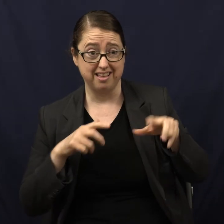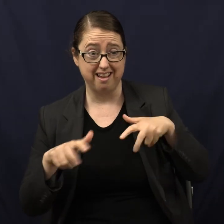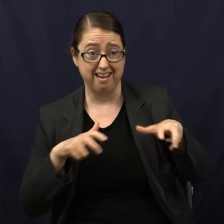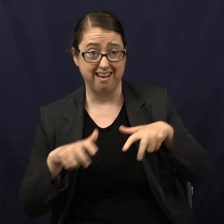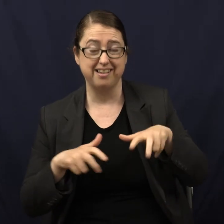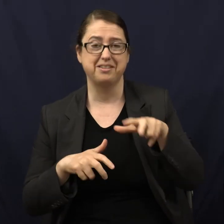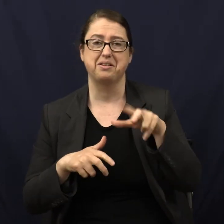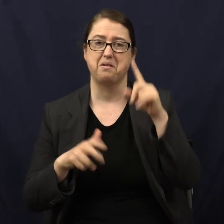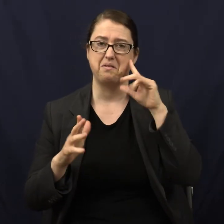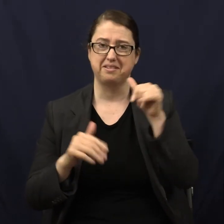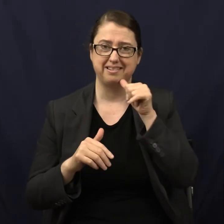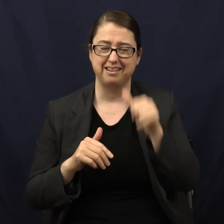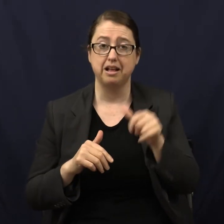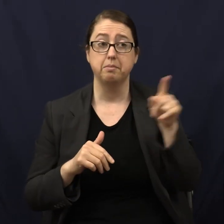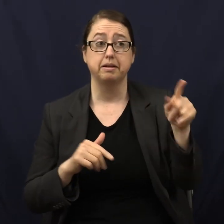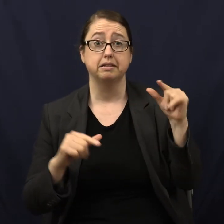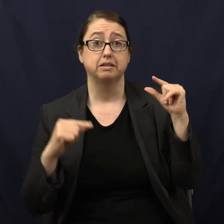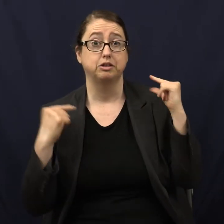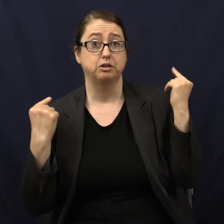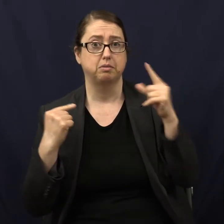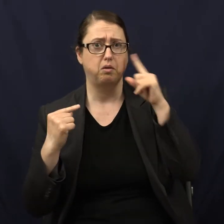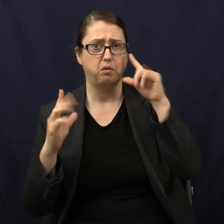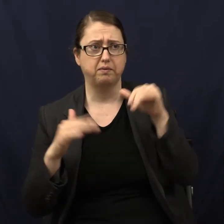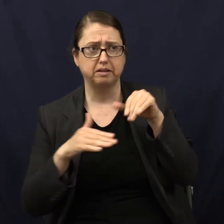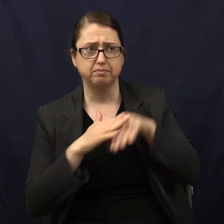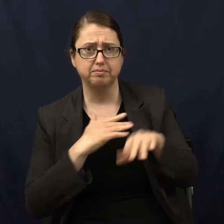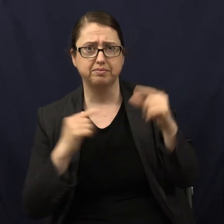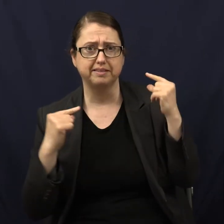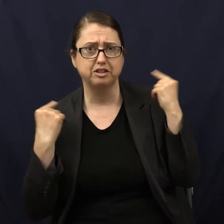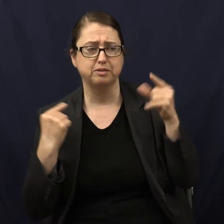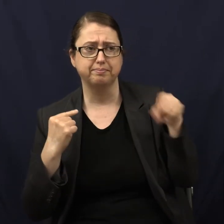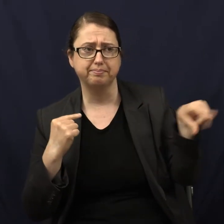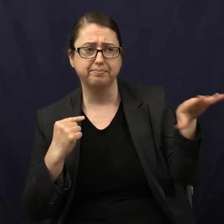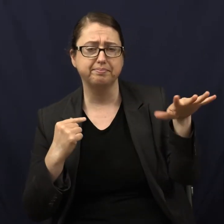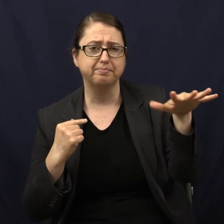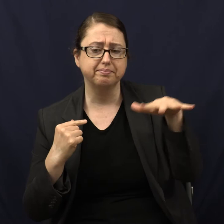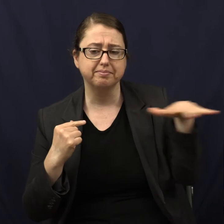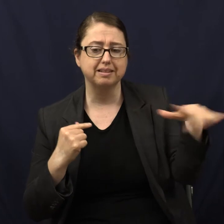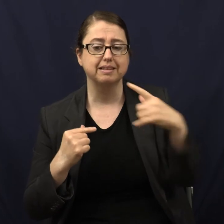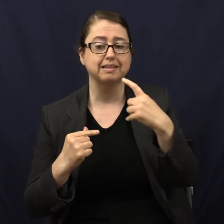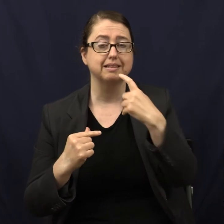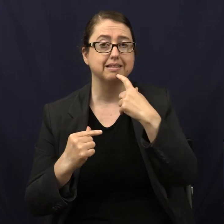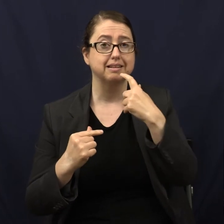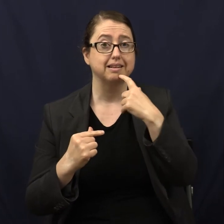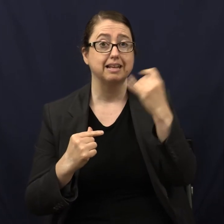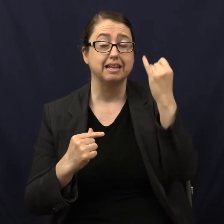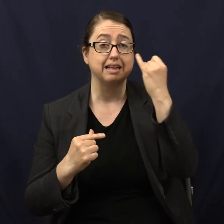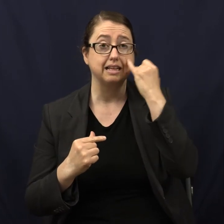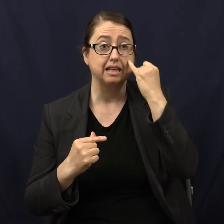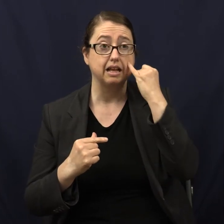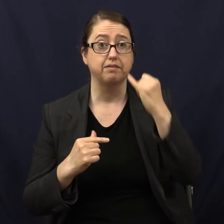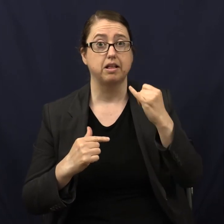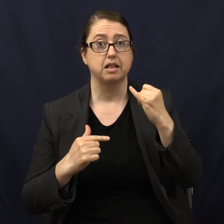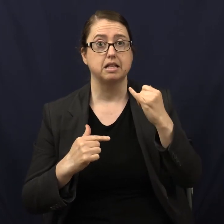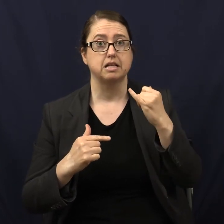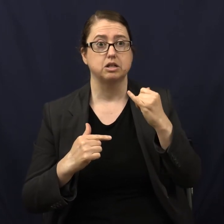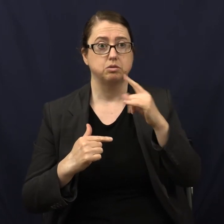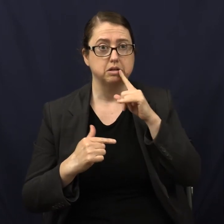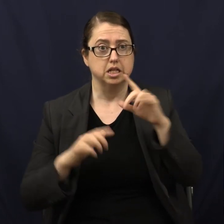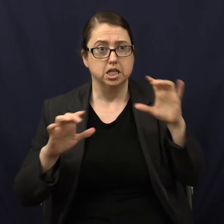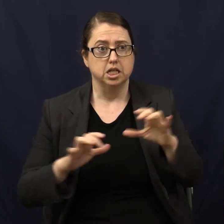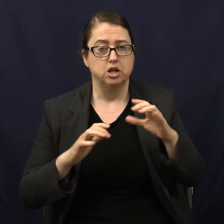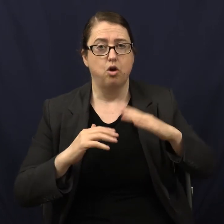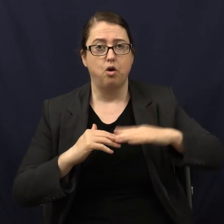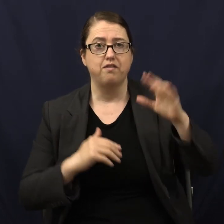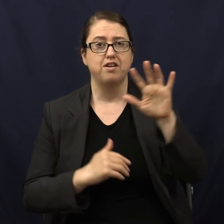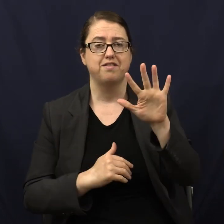But there's a big sign in the gym. Hopefully you've been to the gym that says overexertion at 5,200 feet can be harmful for you.